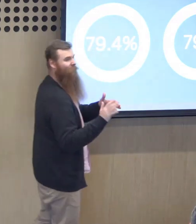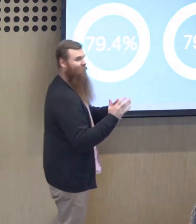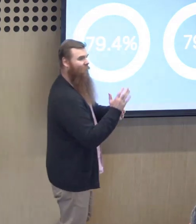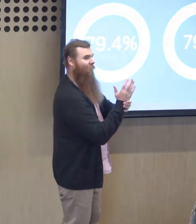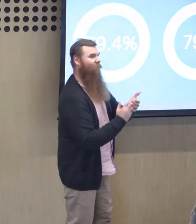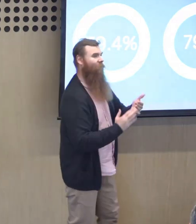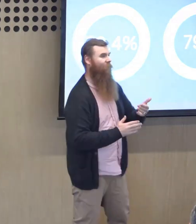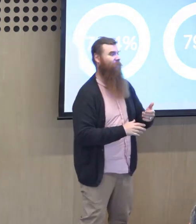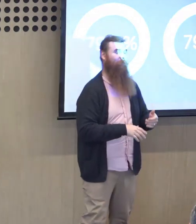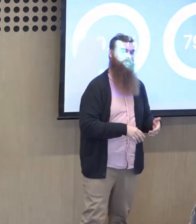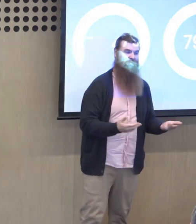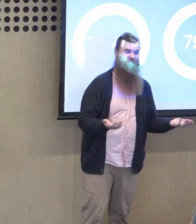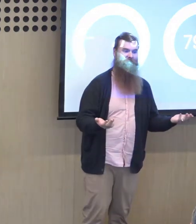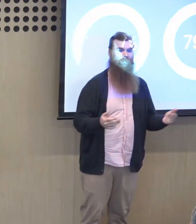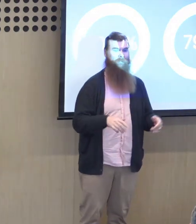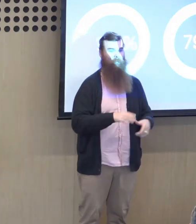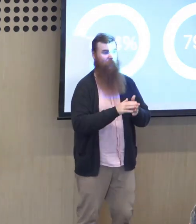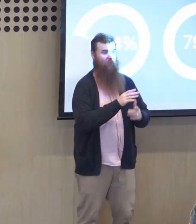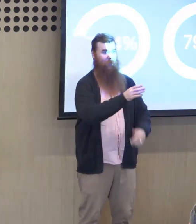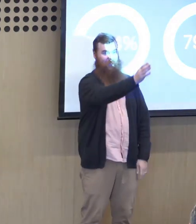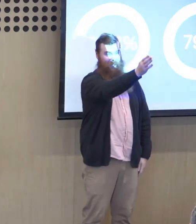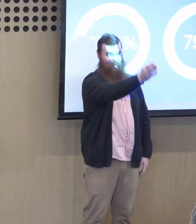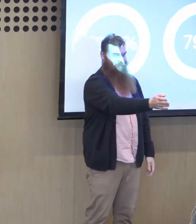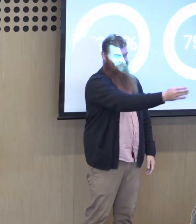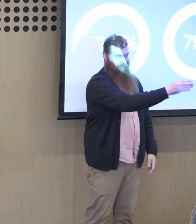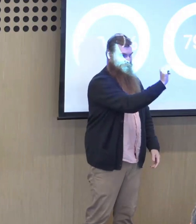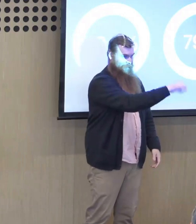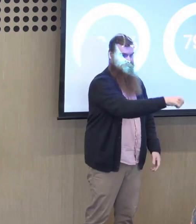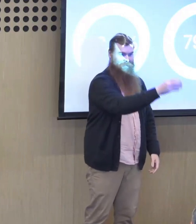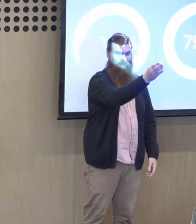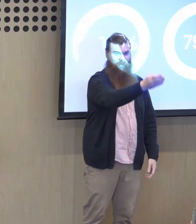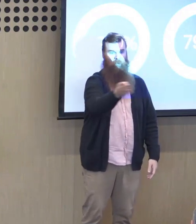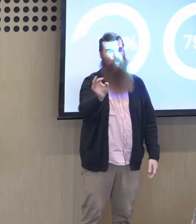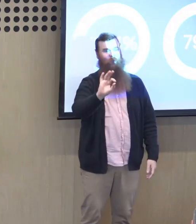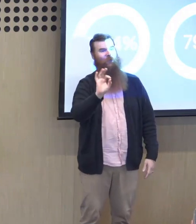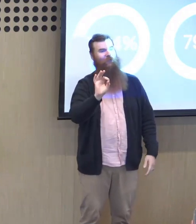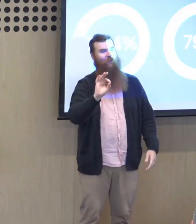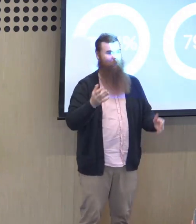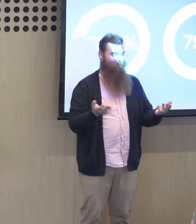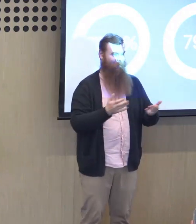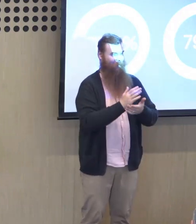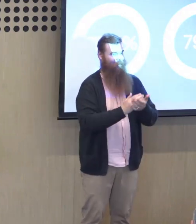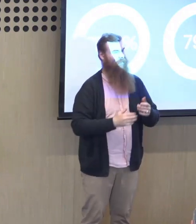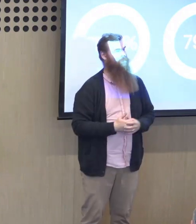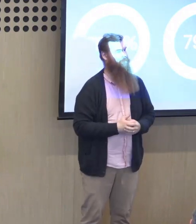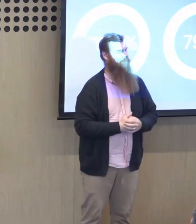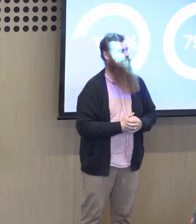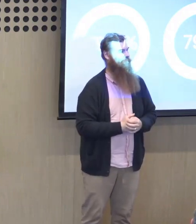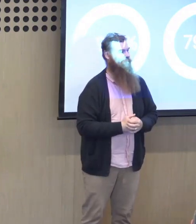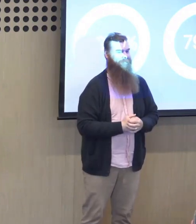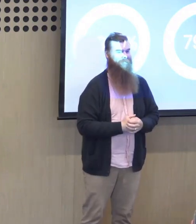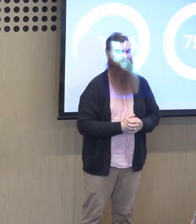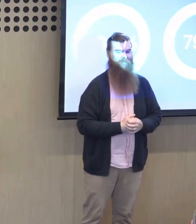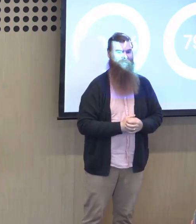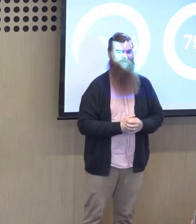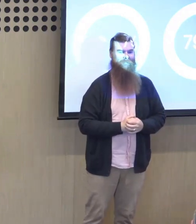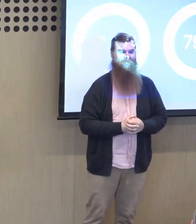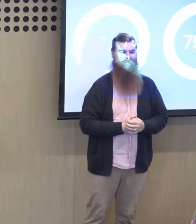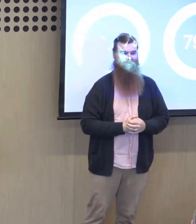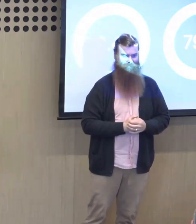own life? And that's around half of that group. So if we try and visualise this, would be half this room on one side have considered it